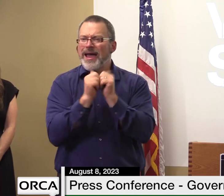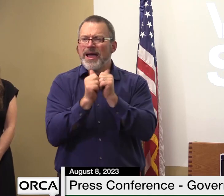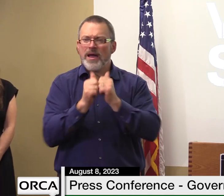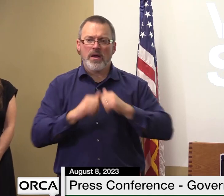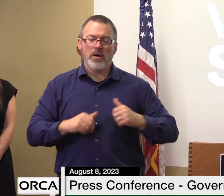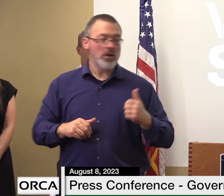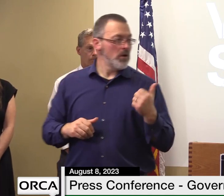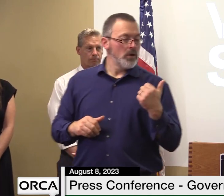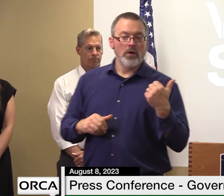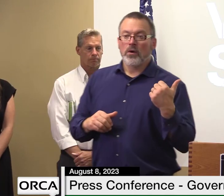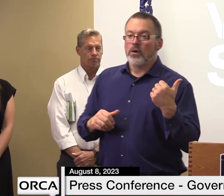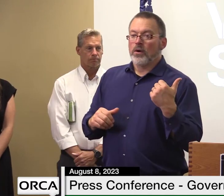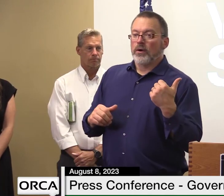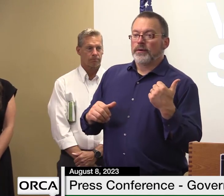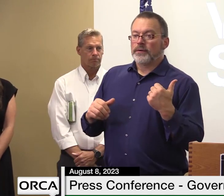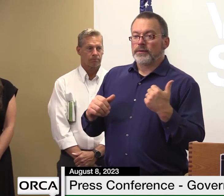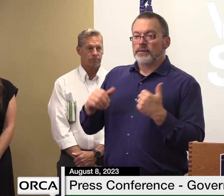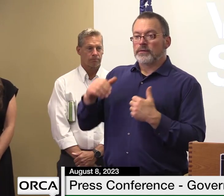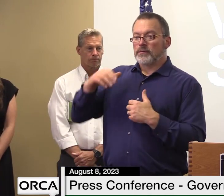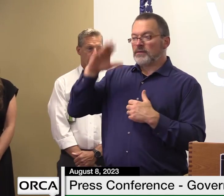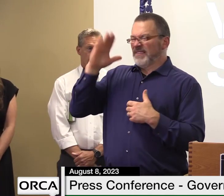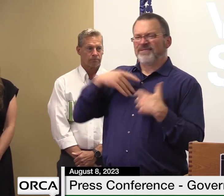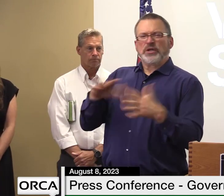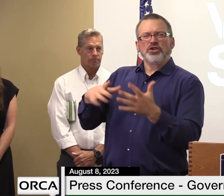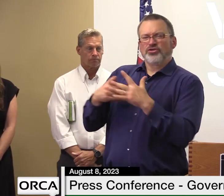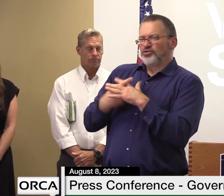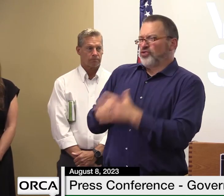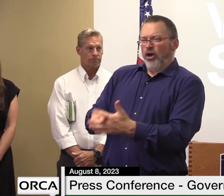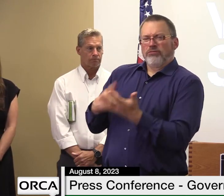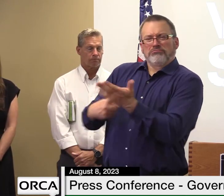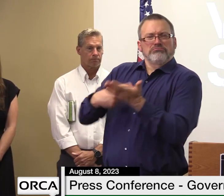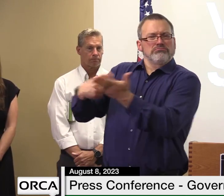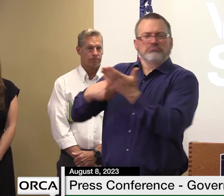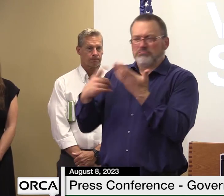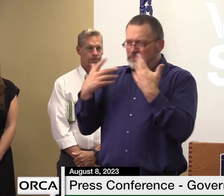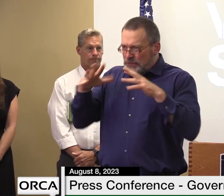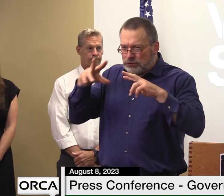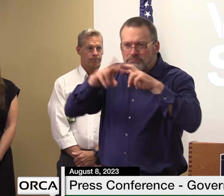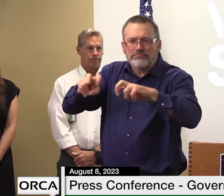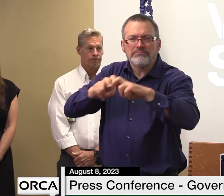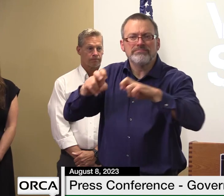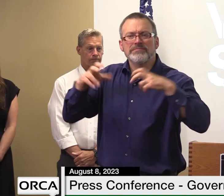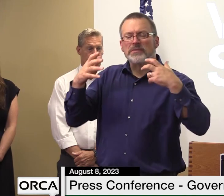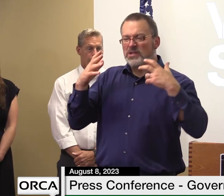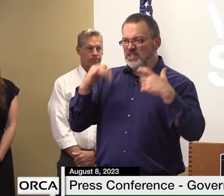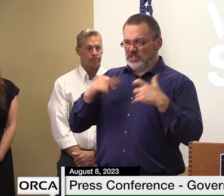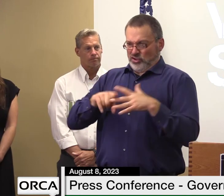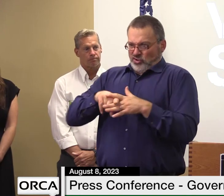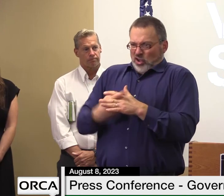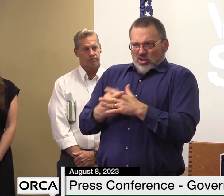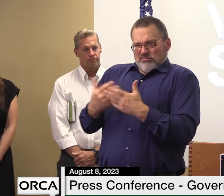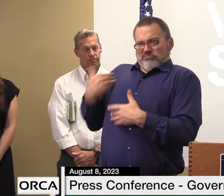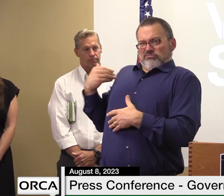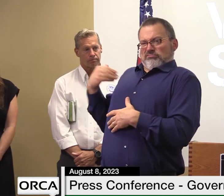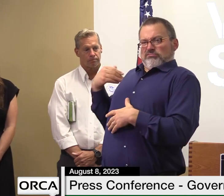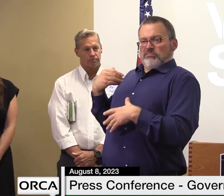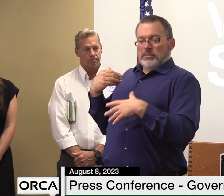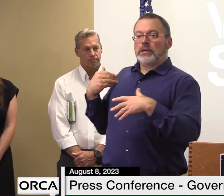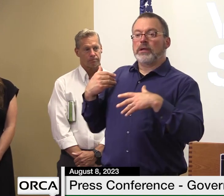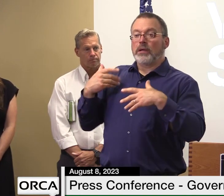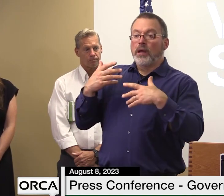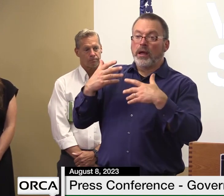those conversations as we as we speak today so so we're moving forward and trying to have those conversations